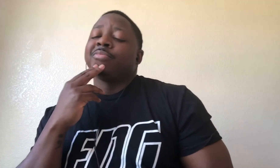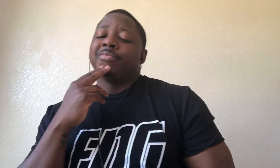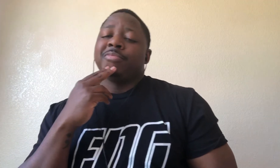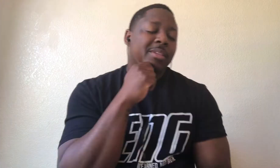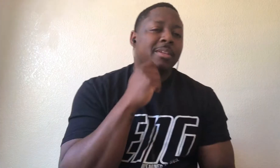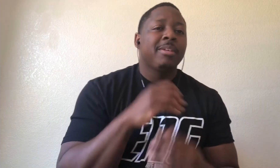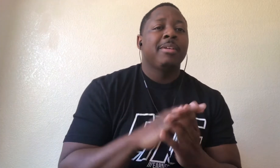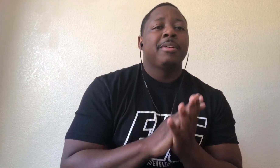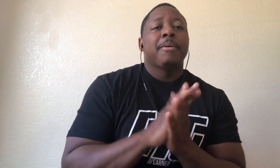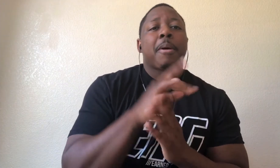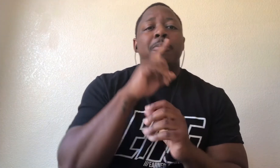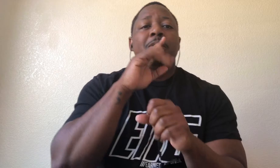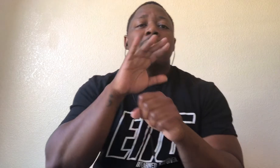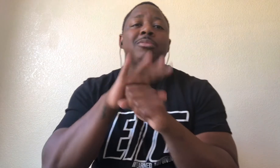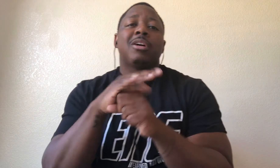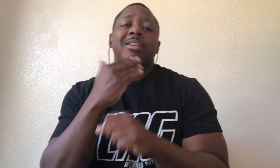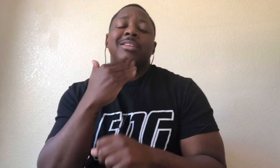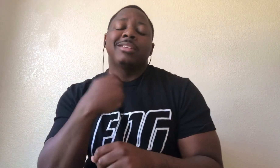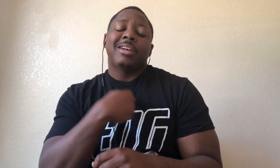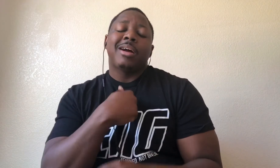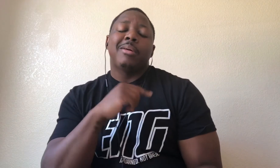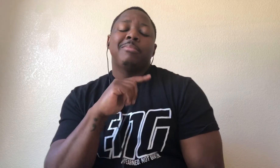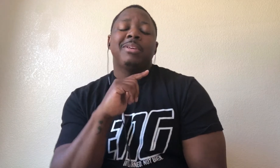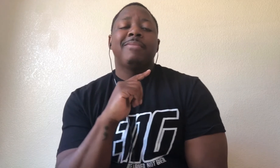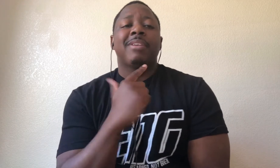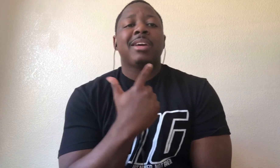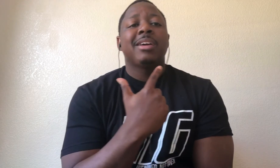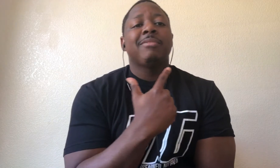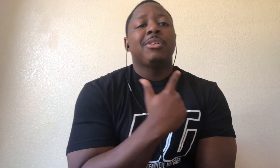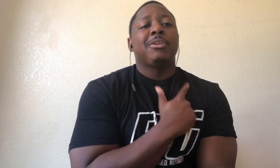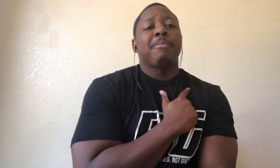Yeah, I promise darling that I'll be faithful